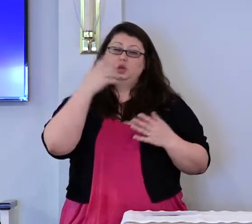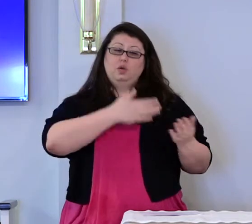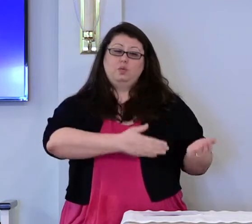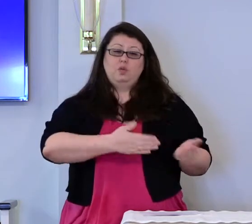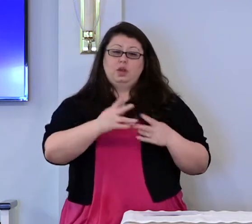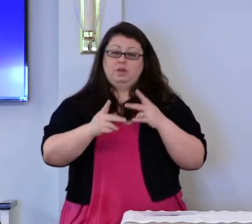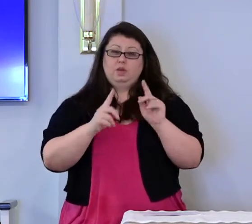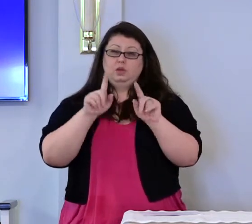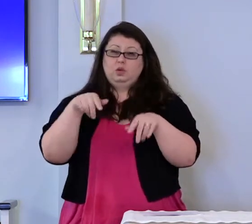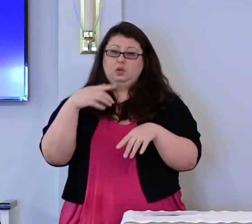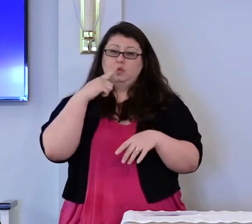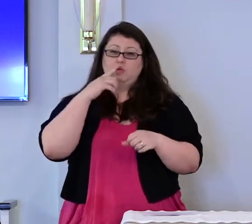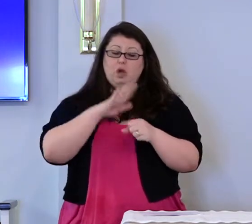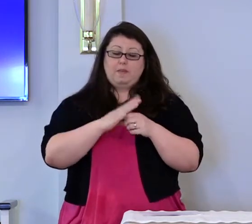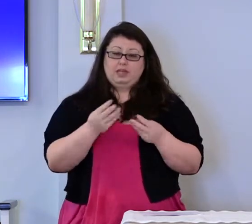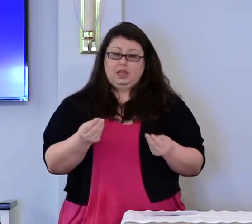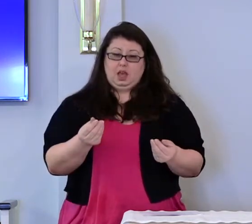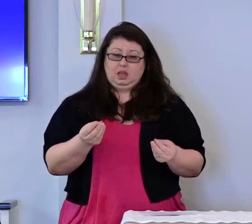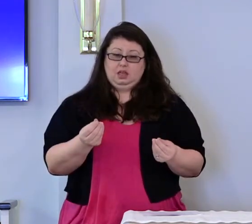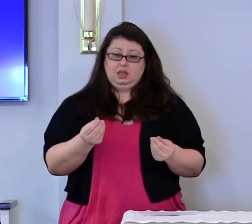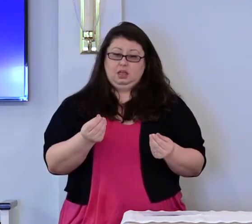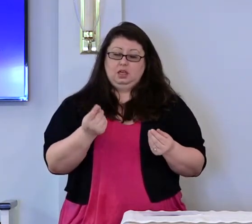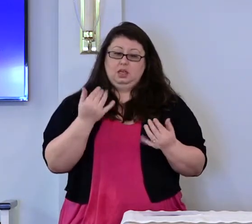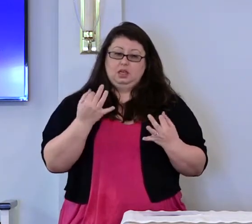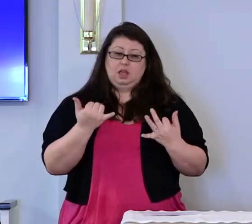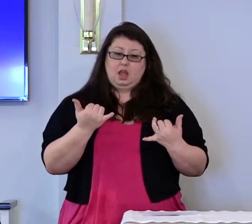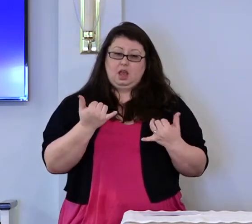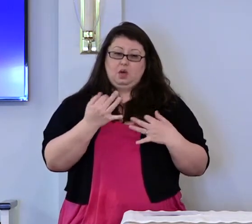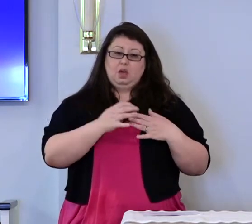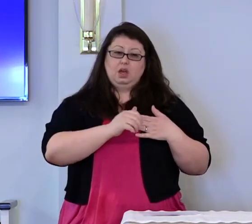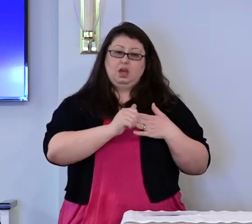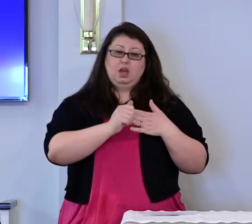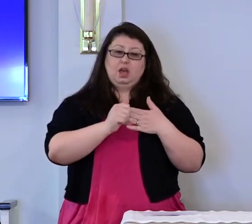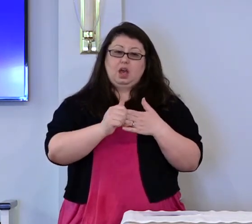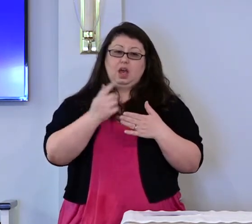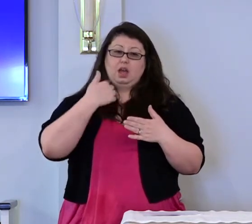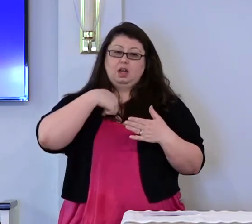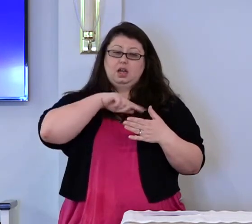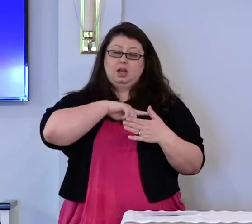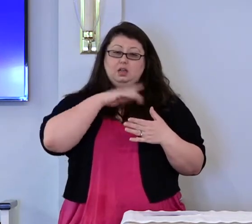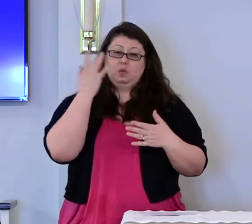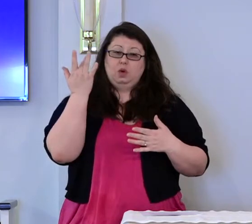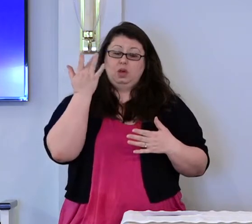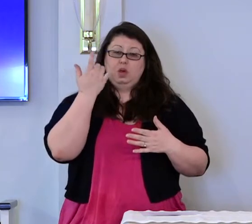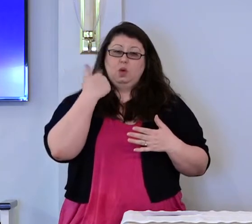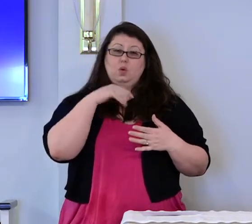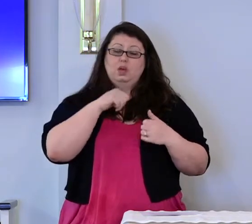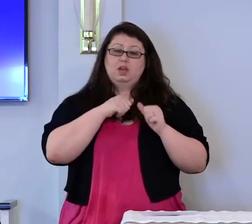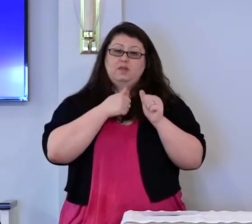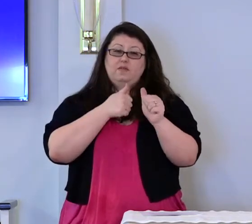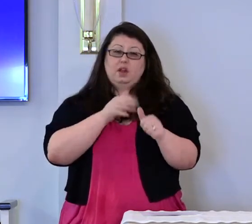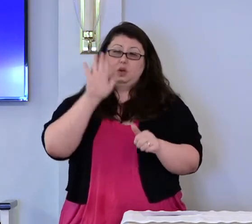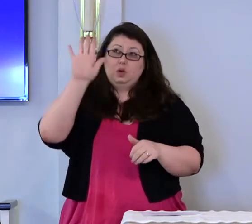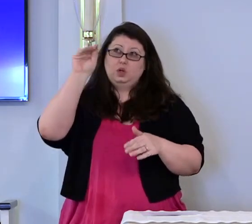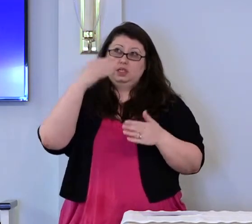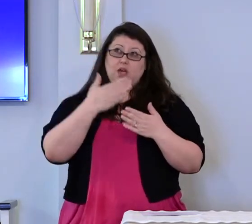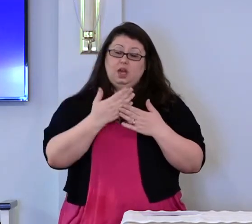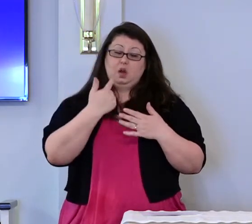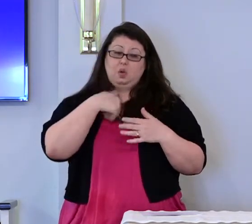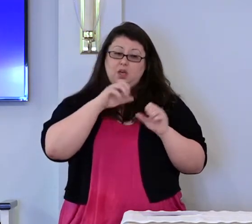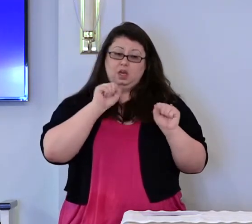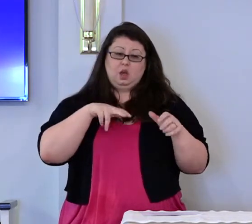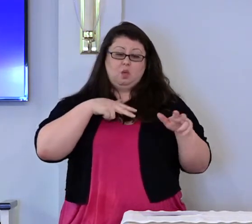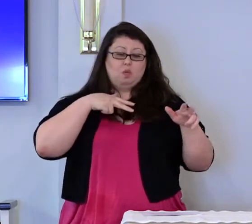promised land. Guide us now, so that following your Son, we may walk